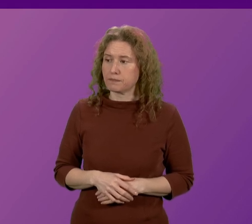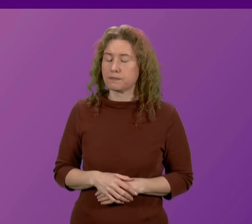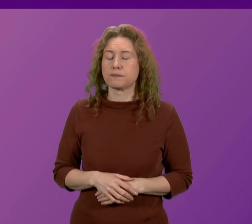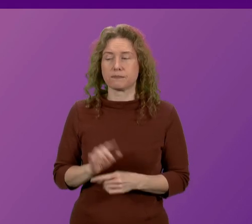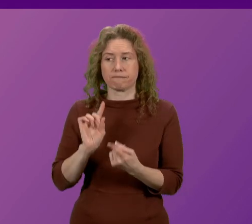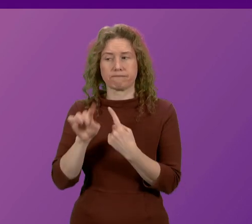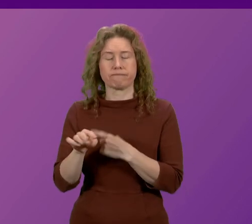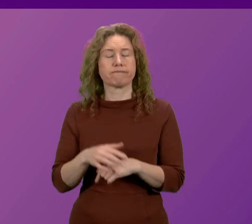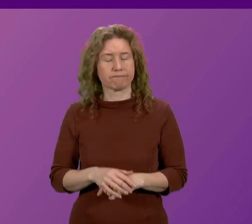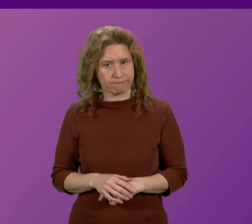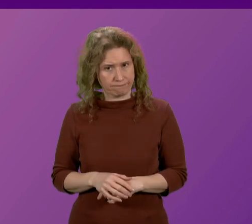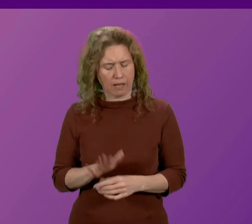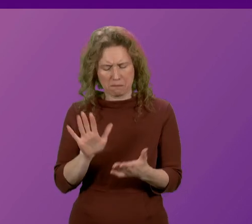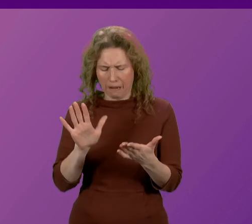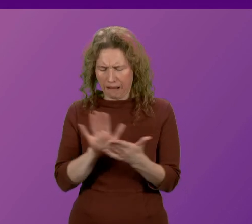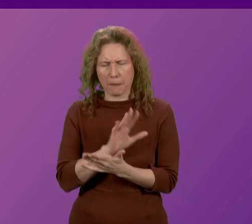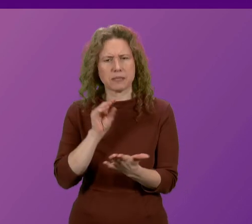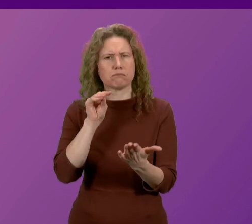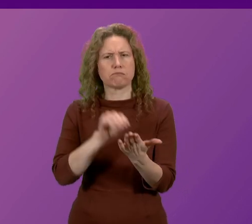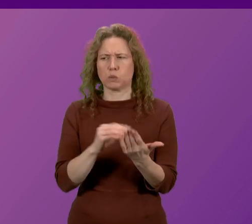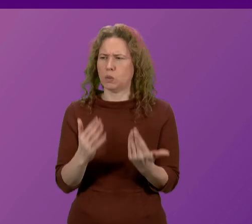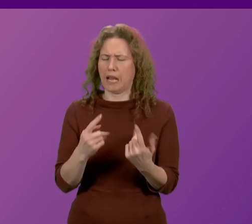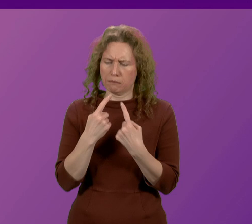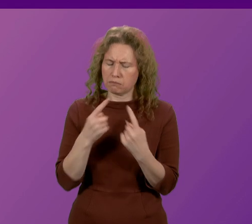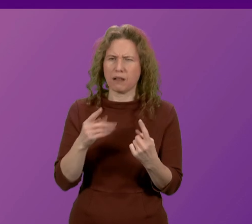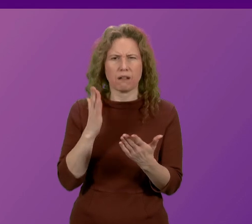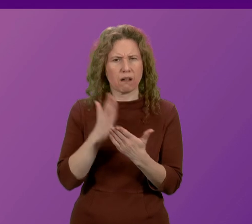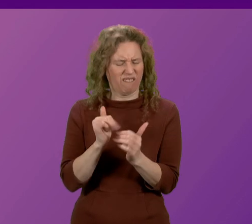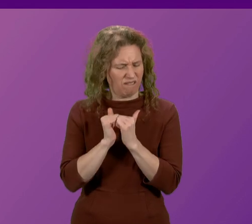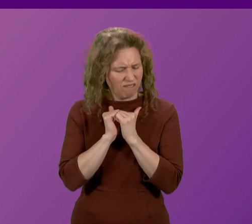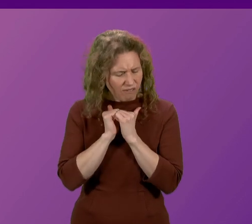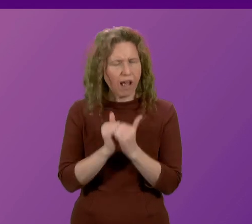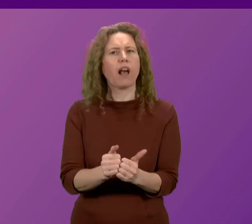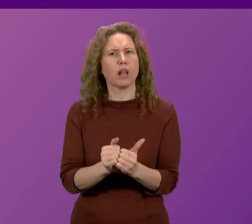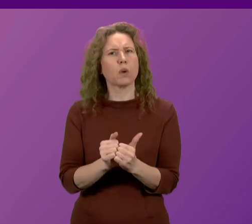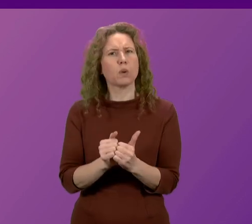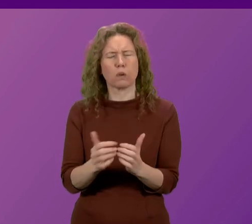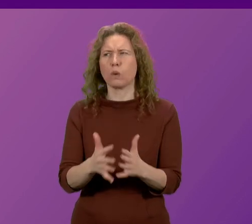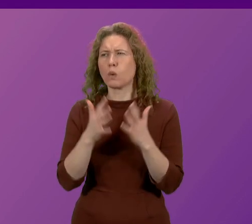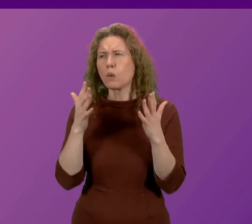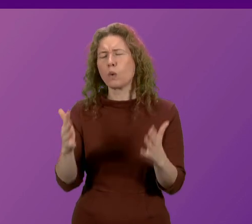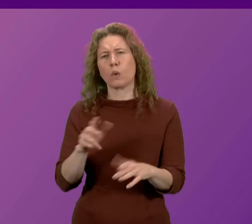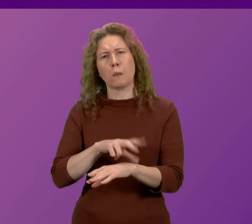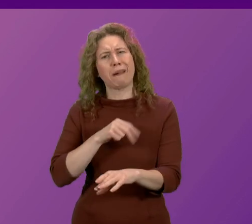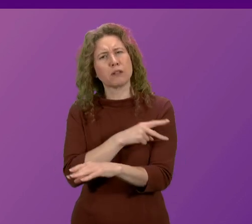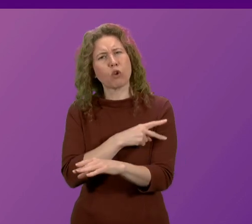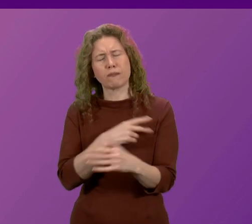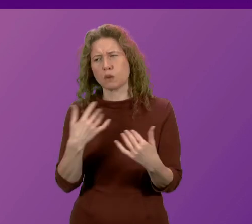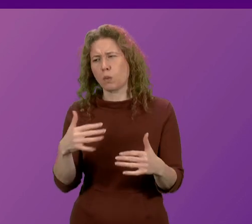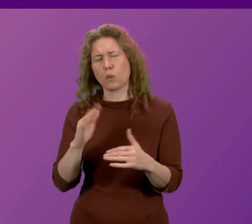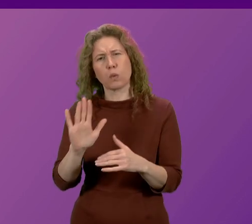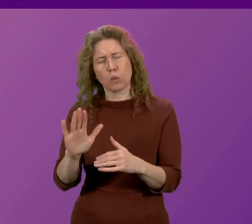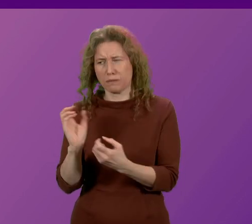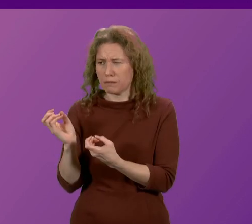I am very happy to put on the record that I value enormously the contribution made by police officers to